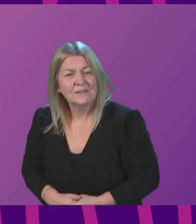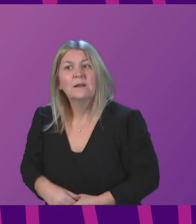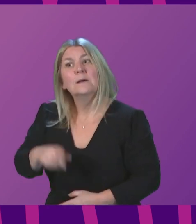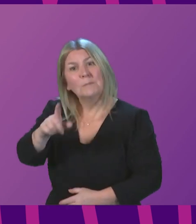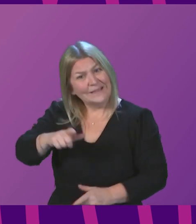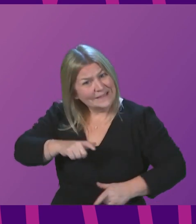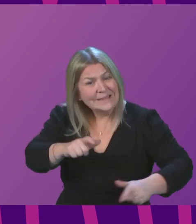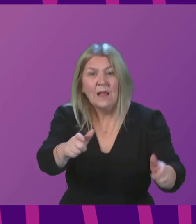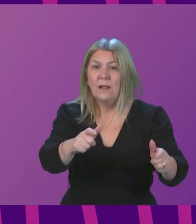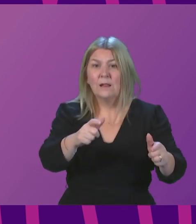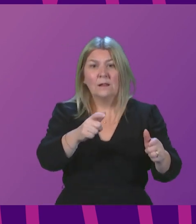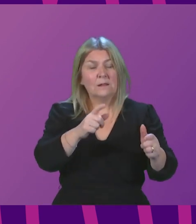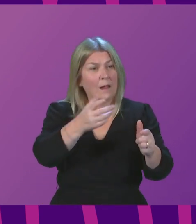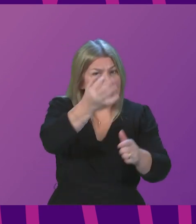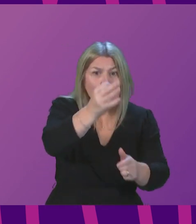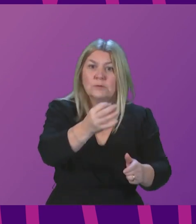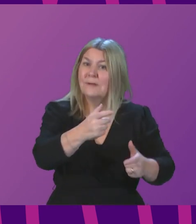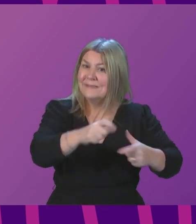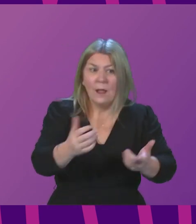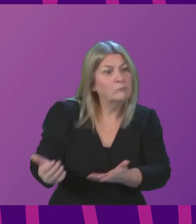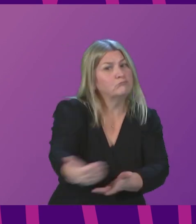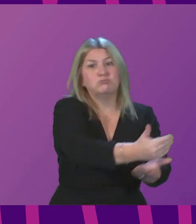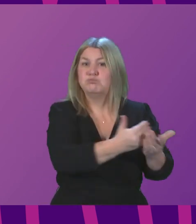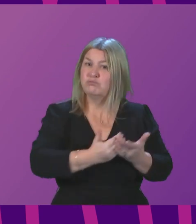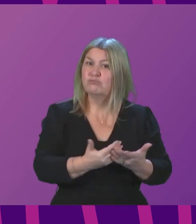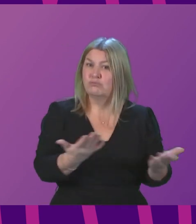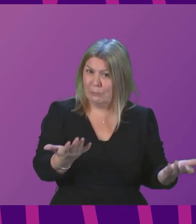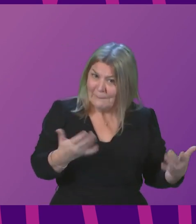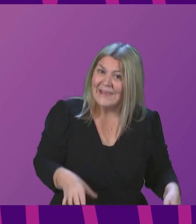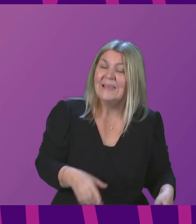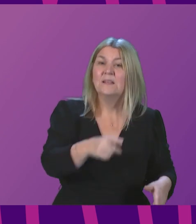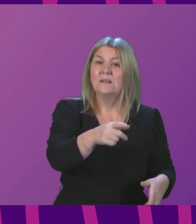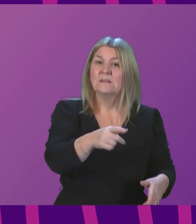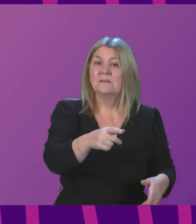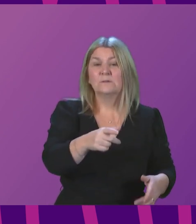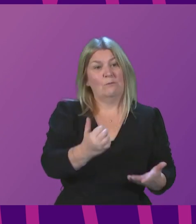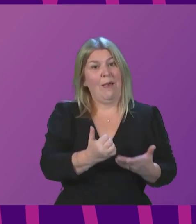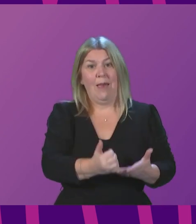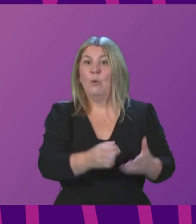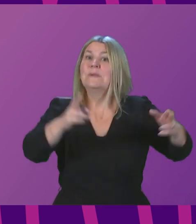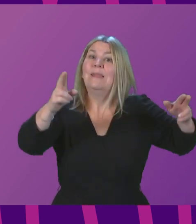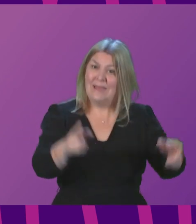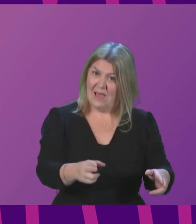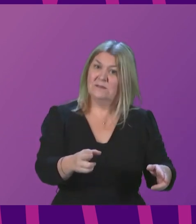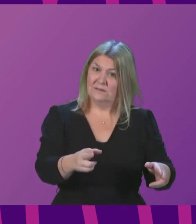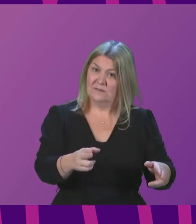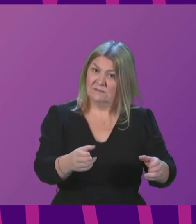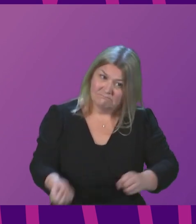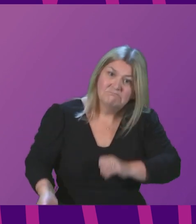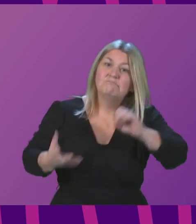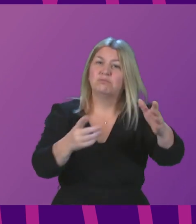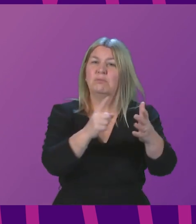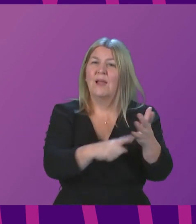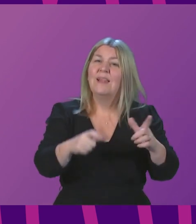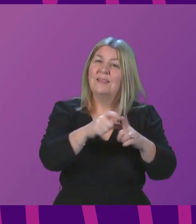curbside recycling increase, that we have the lowest amount of waste going to landfill since records began. These are things that should